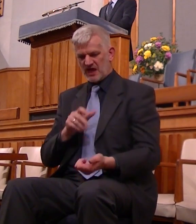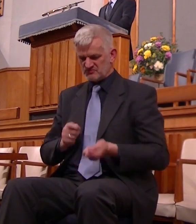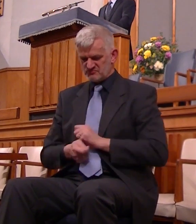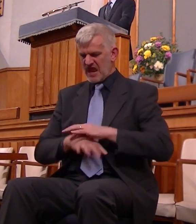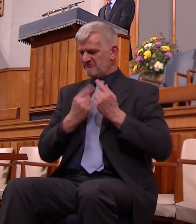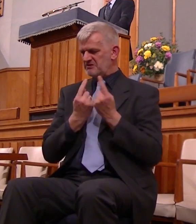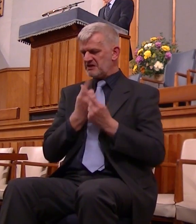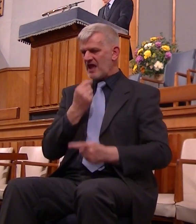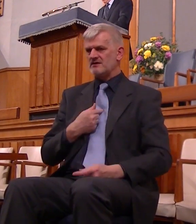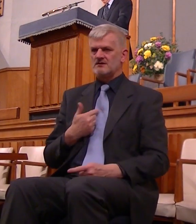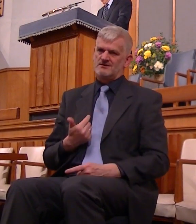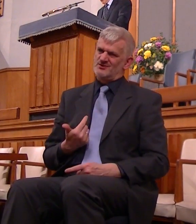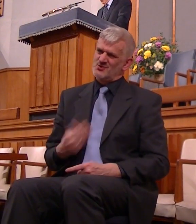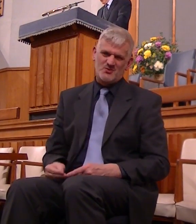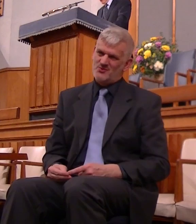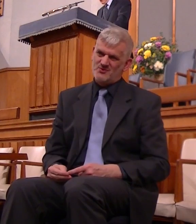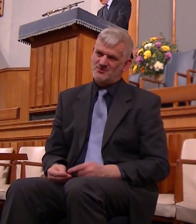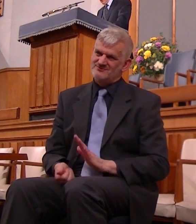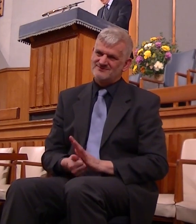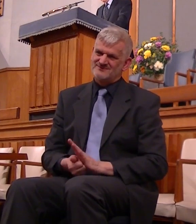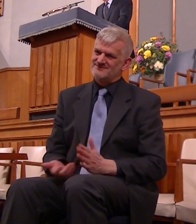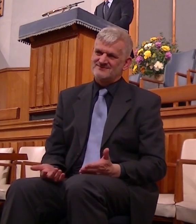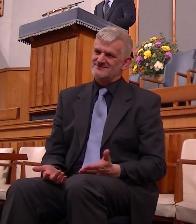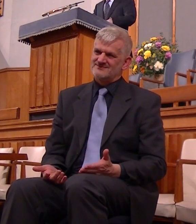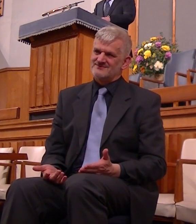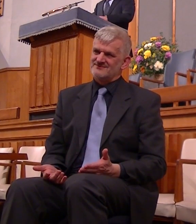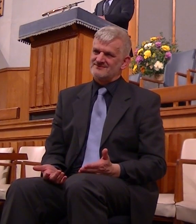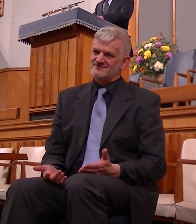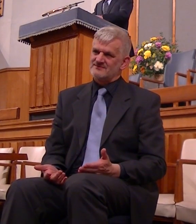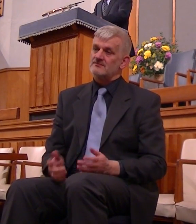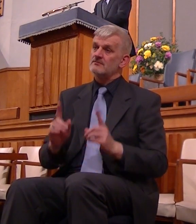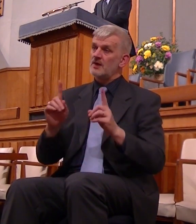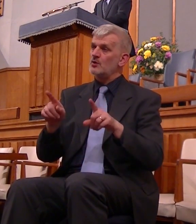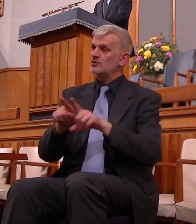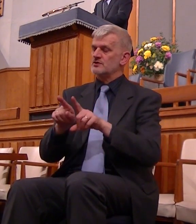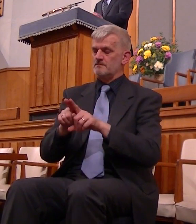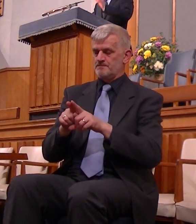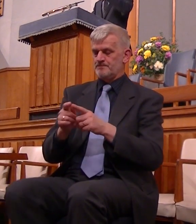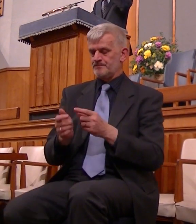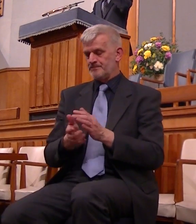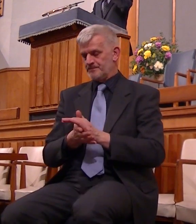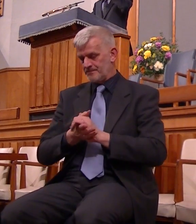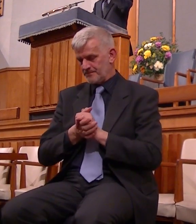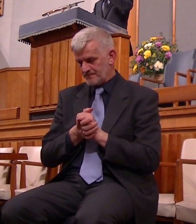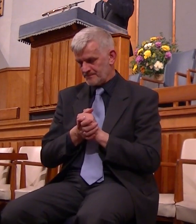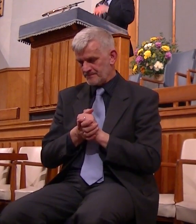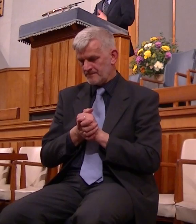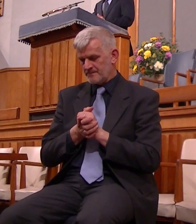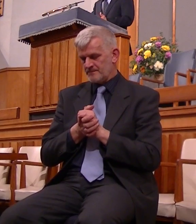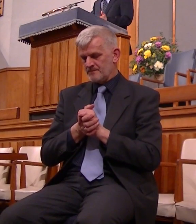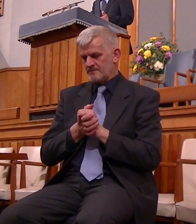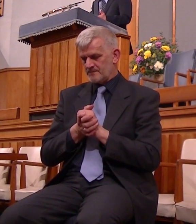and we make ourselves and then we behave as though we